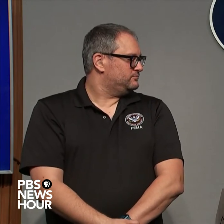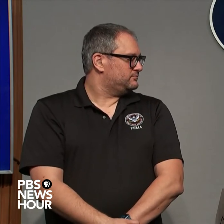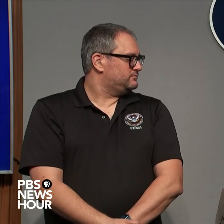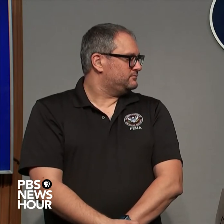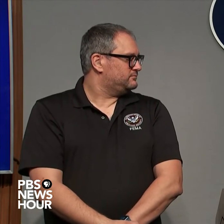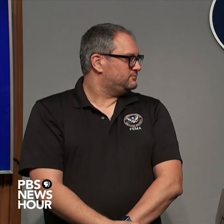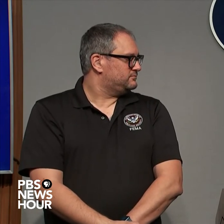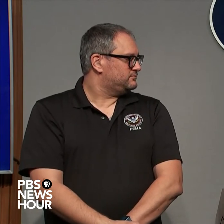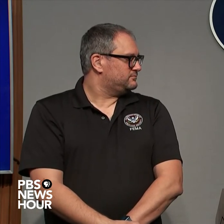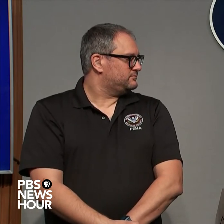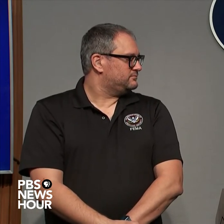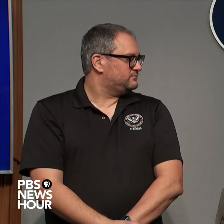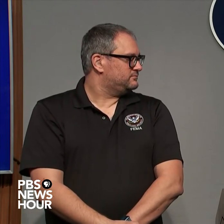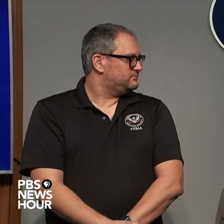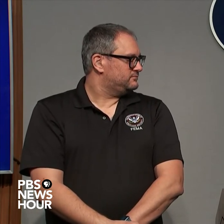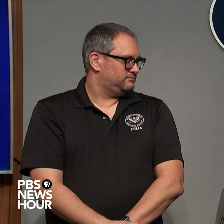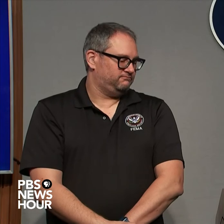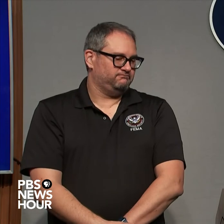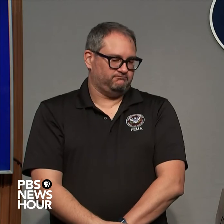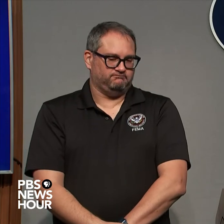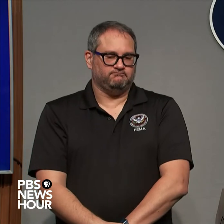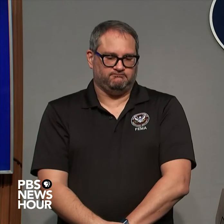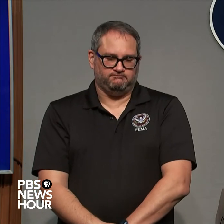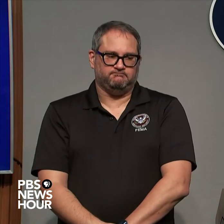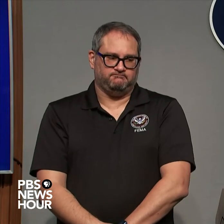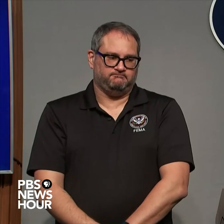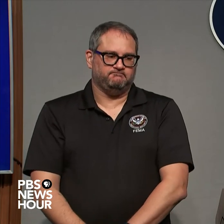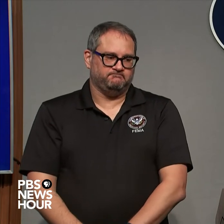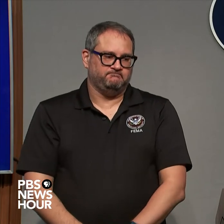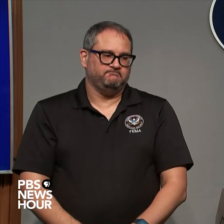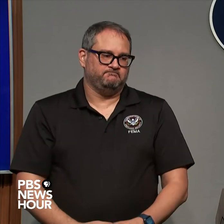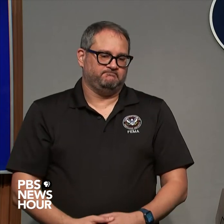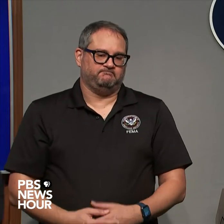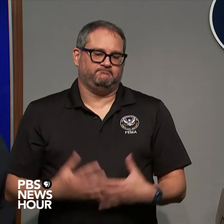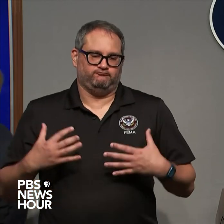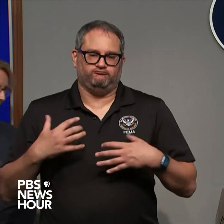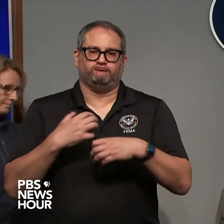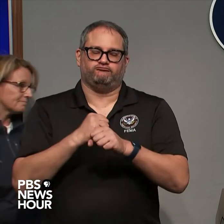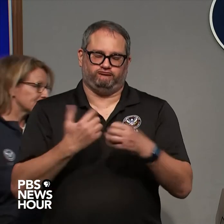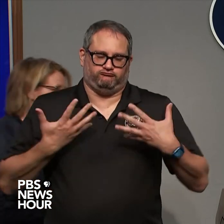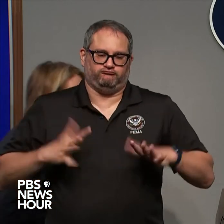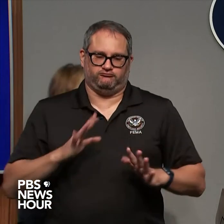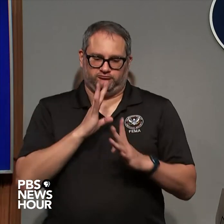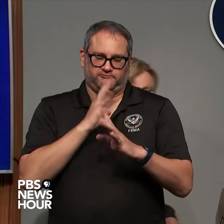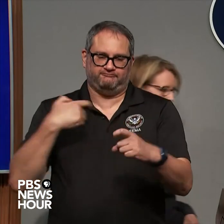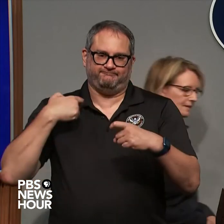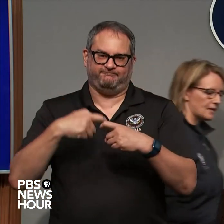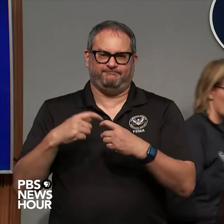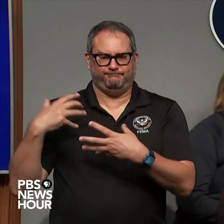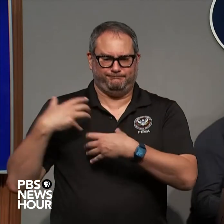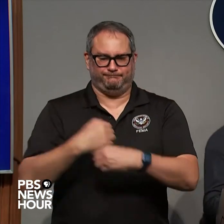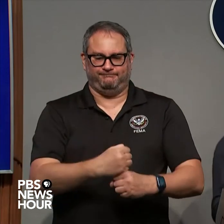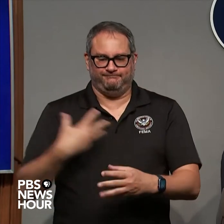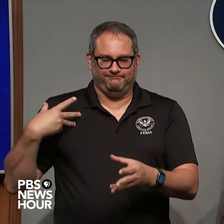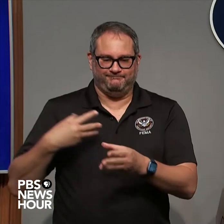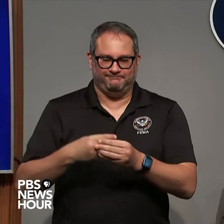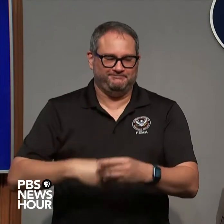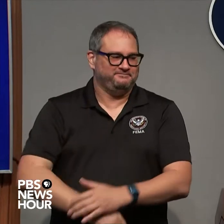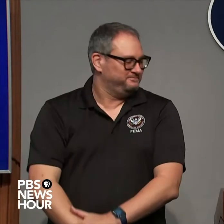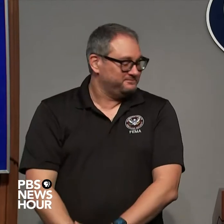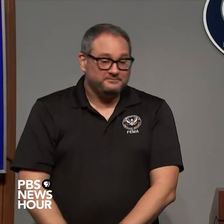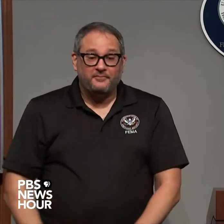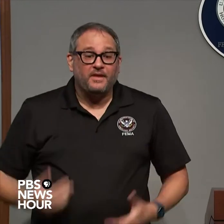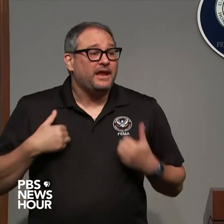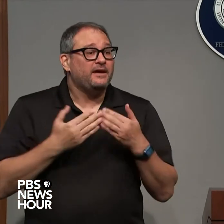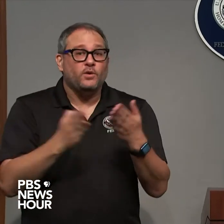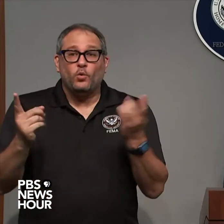agencias federales y organizaciones en fines de lucro como la Cruz Roja eso es todo gracias señor thank you thank you we'll take some